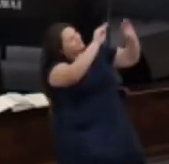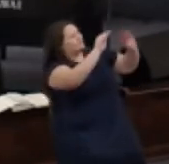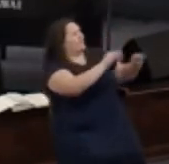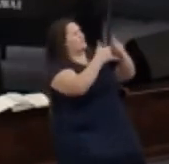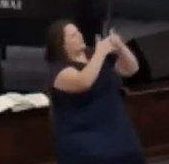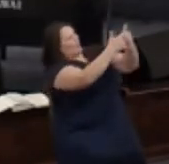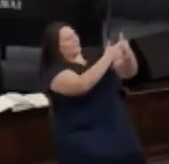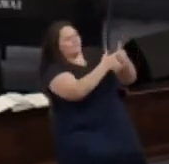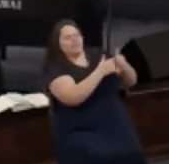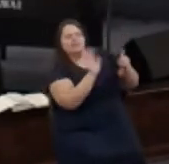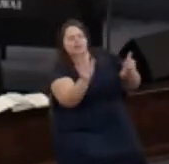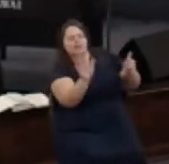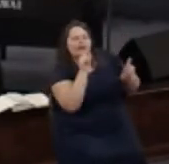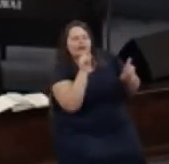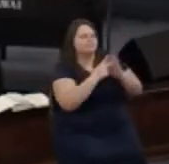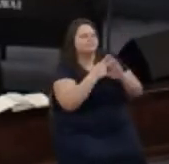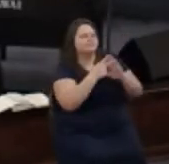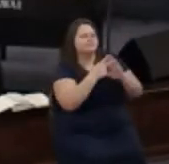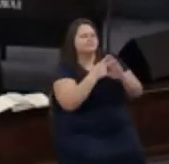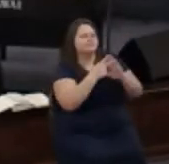rack it's not what I'm talking about